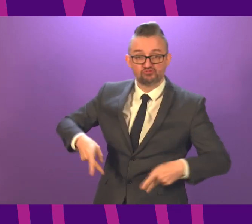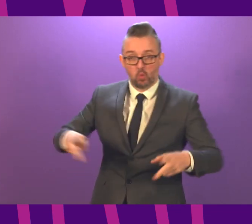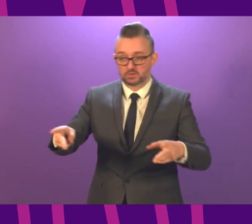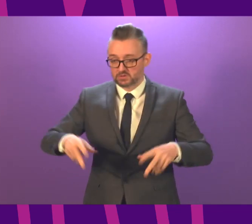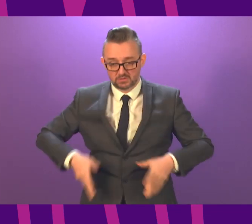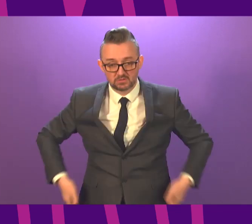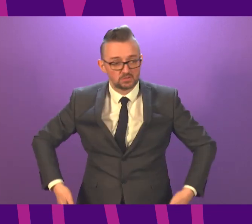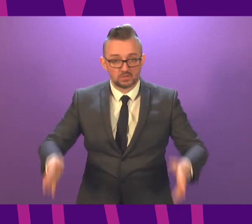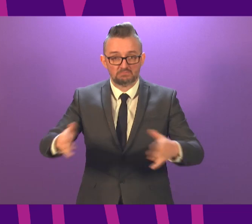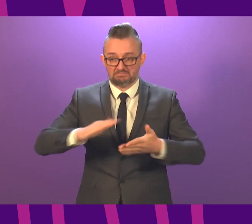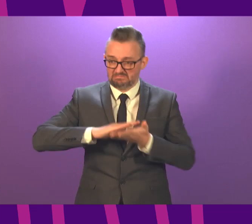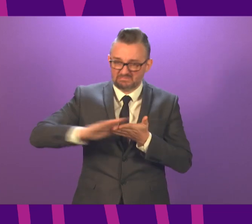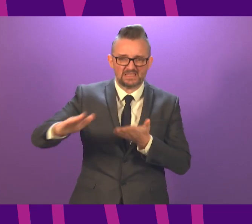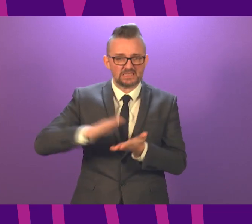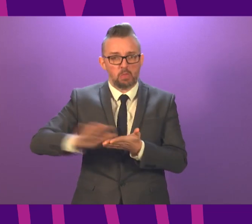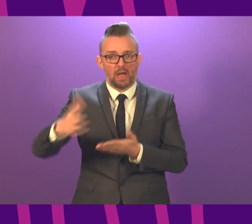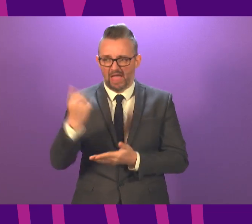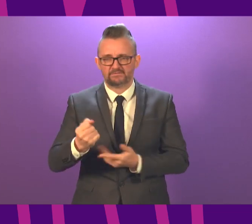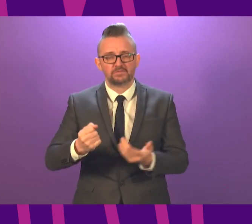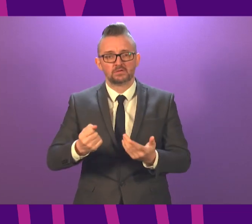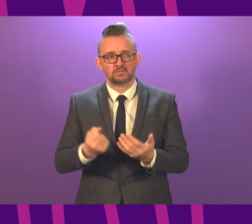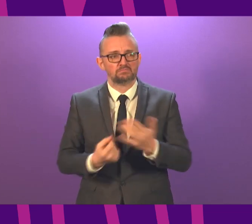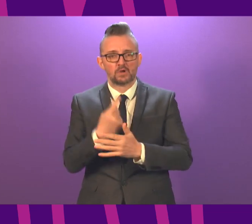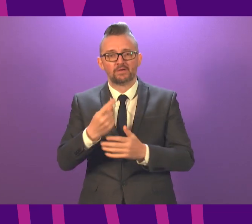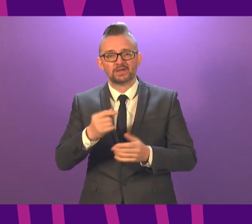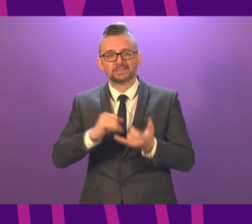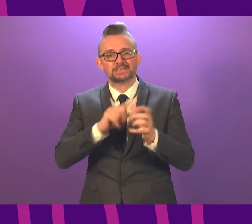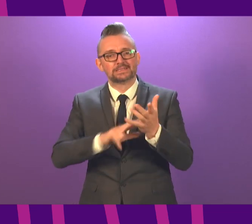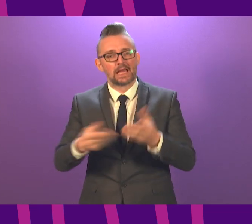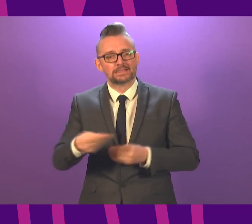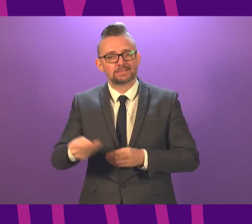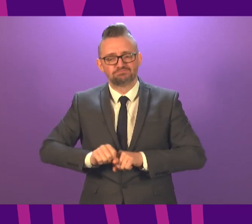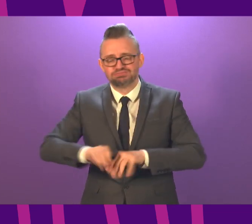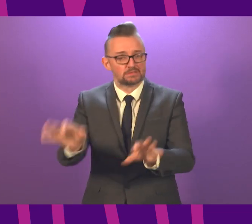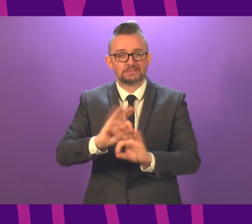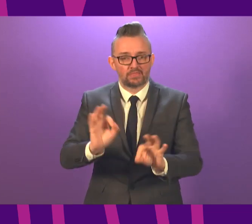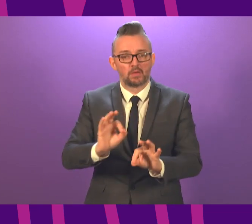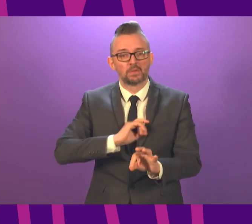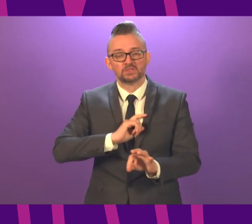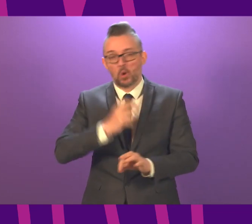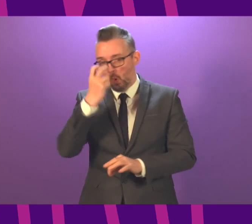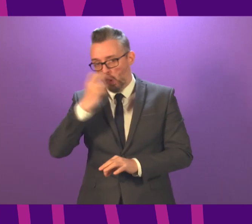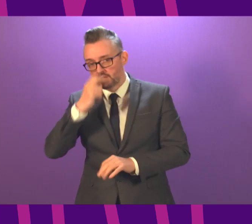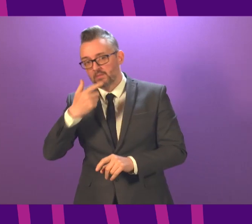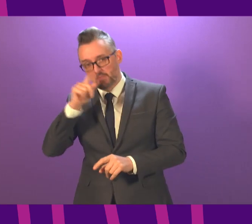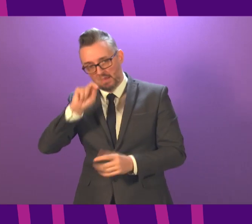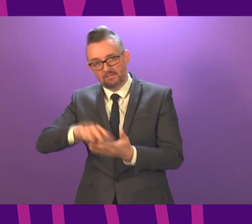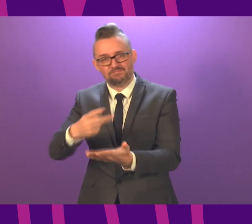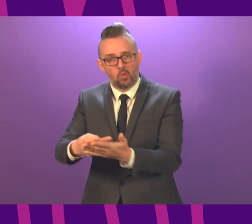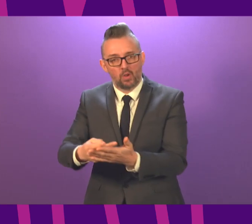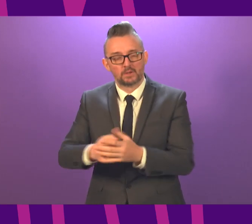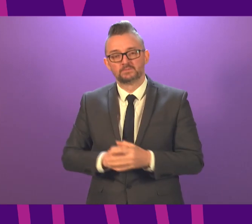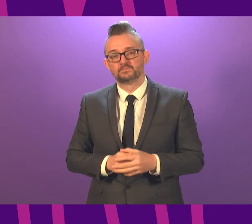concern that has for people to be able to exercise, but also additional pressure from grazes and falls of older people? The First Minister?